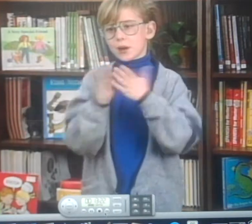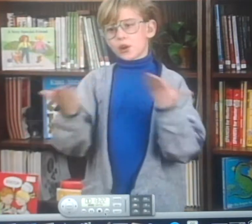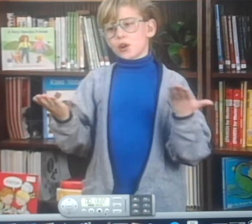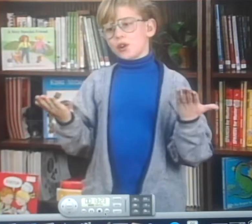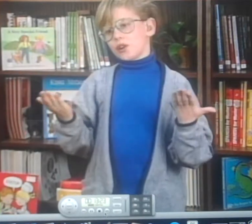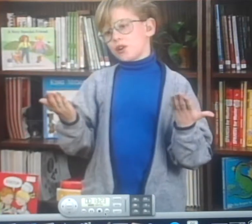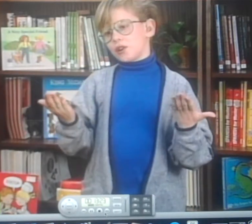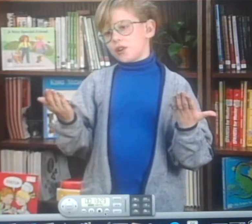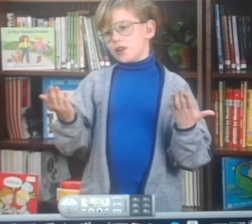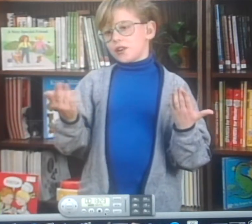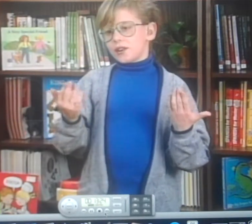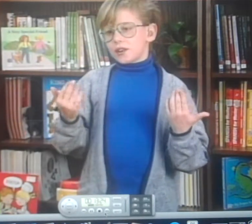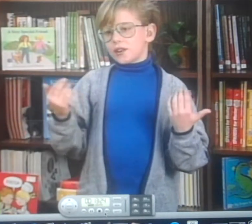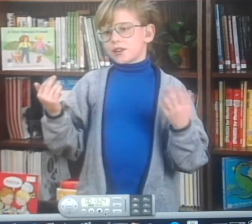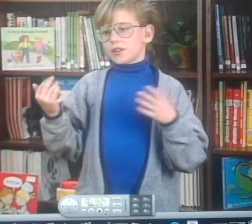And I have a science book.